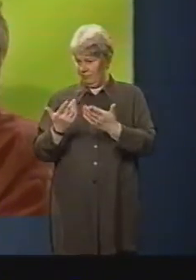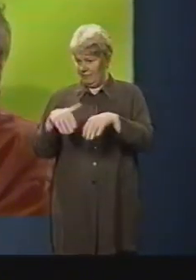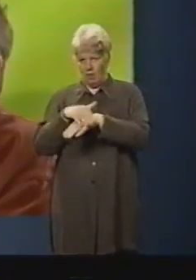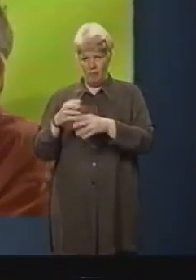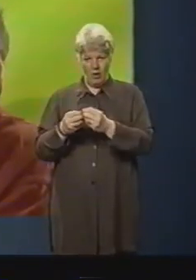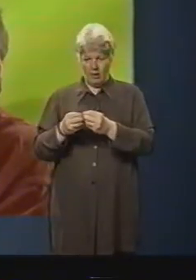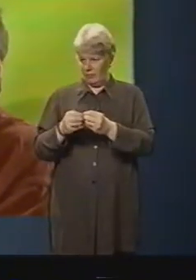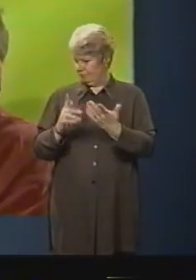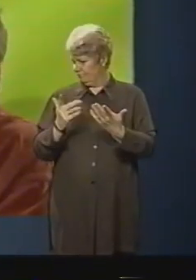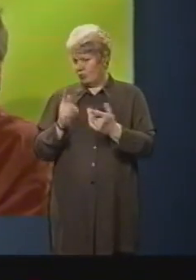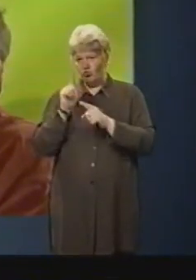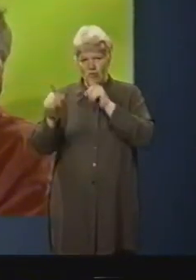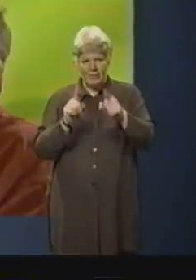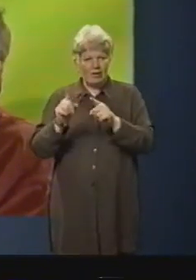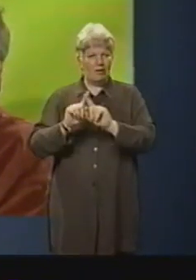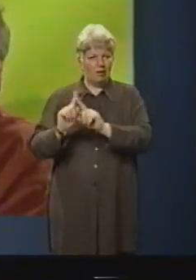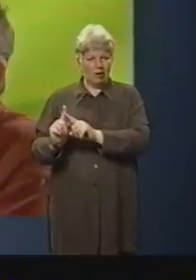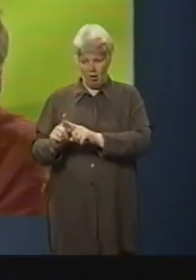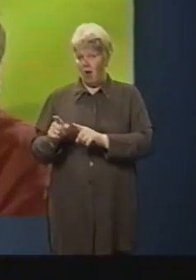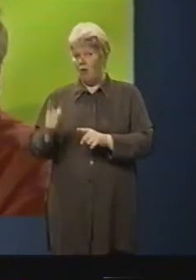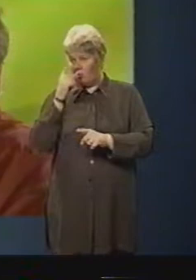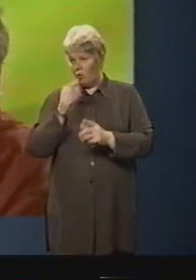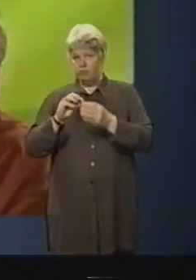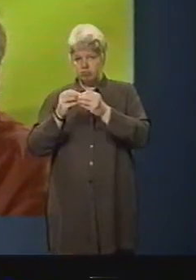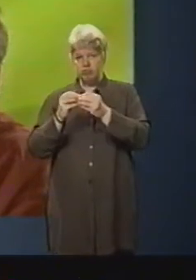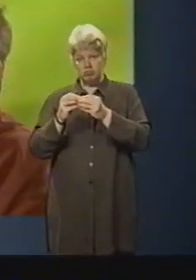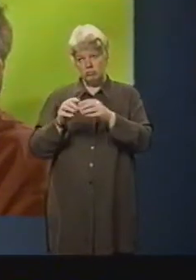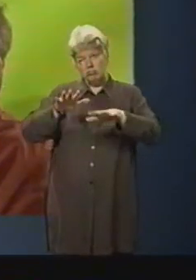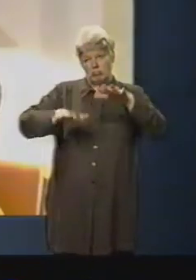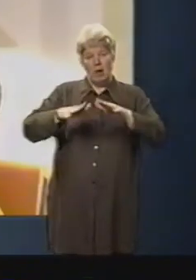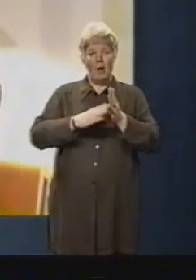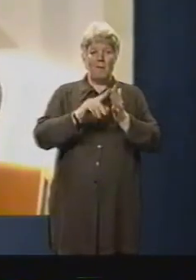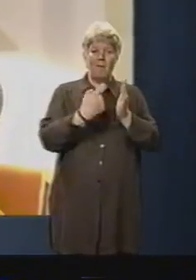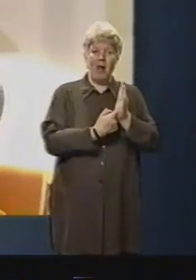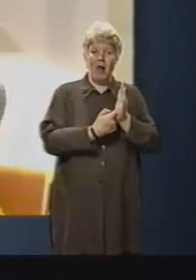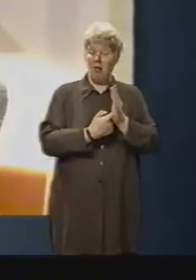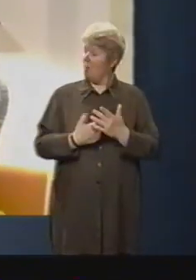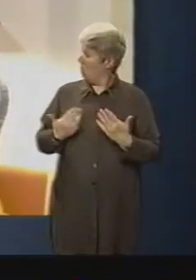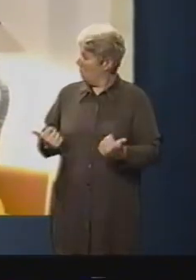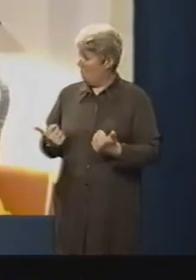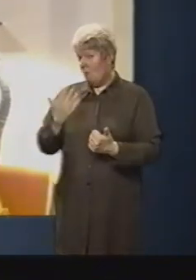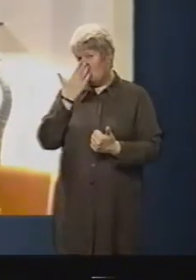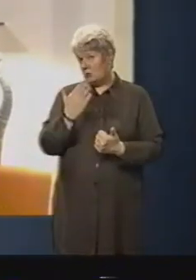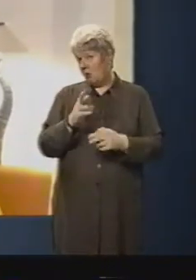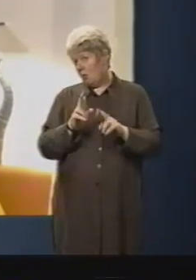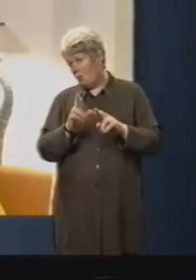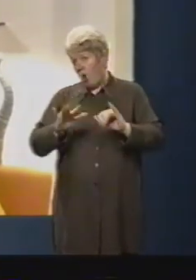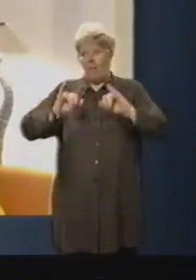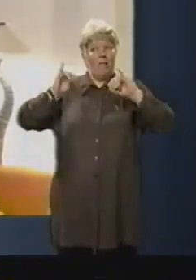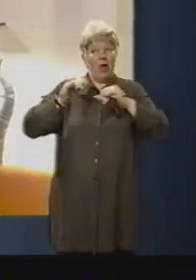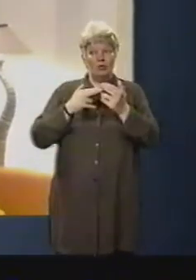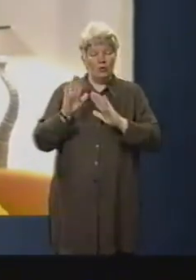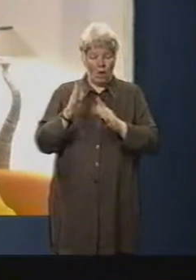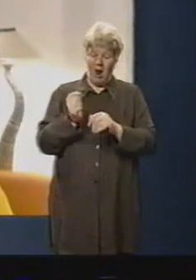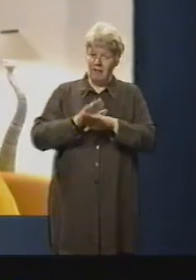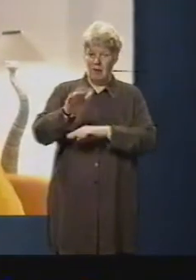has a capability for putting up modules the size of the MIA modules that the Russians launched. Oh, well, those things aren't all that pessimistic after all. Well, David Baker, thank you very much.